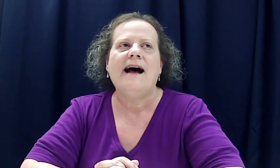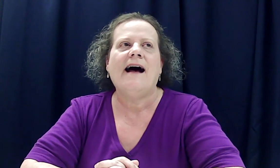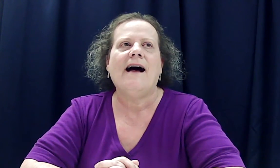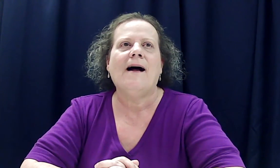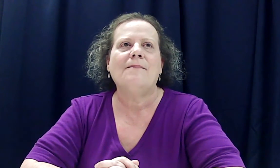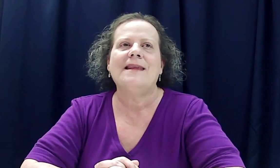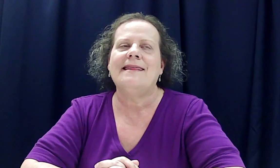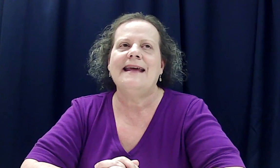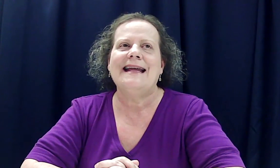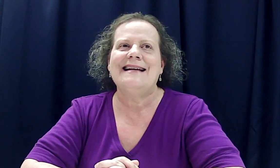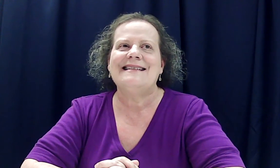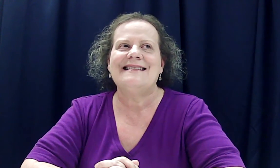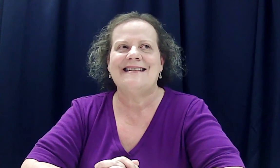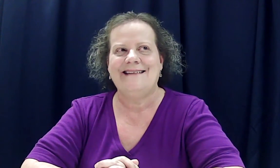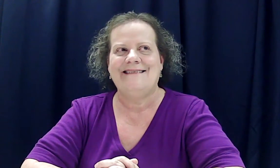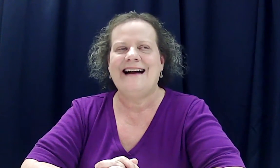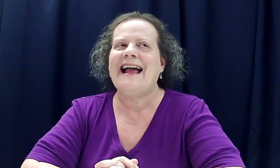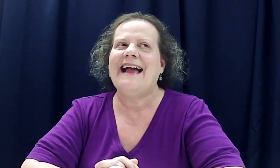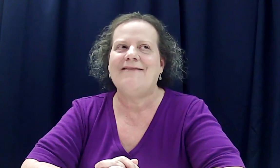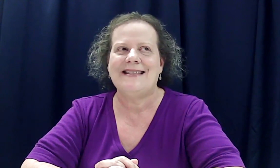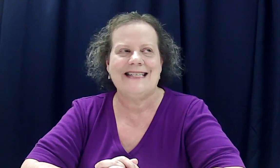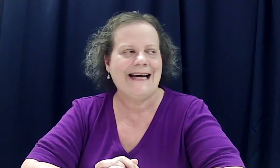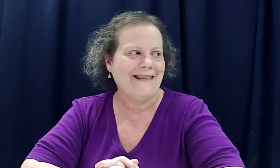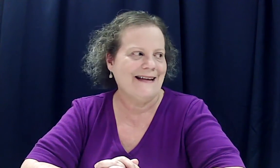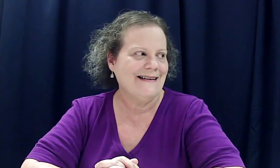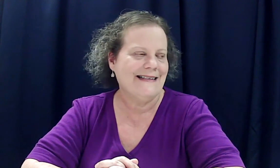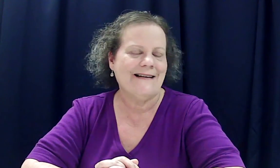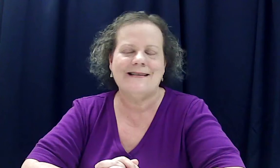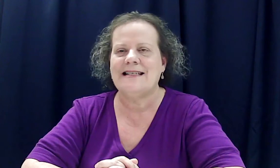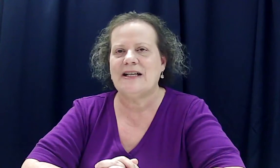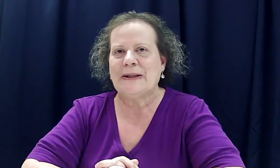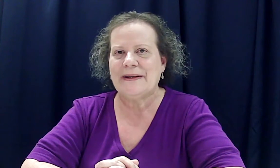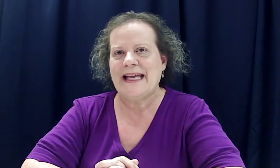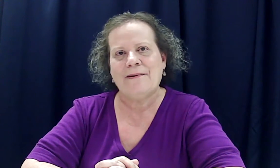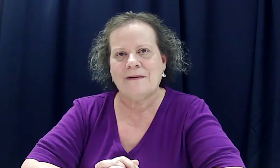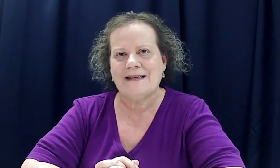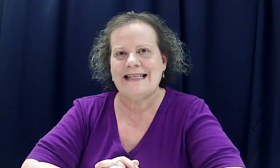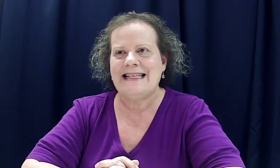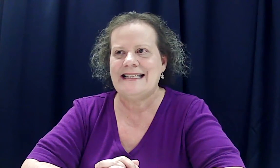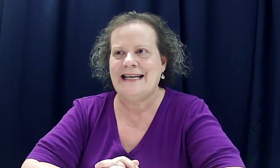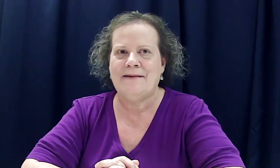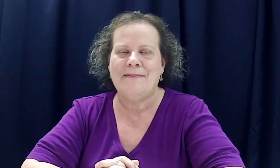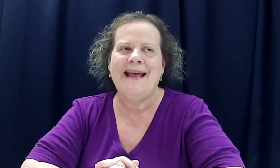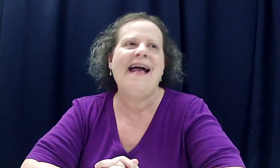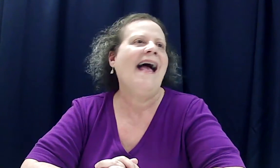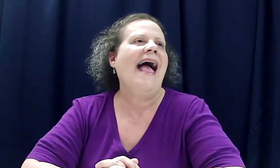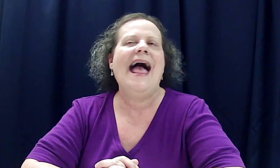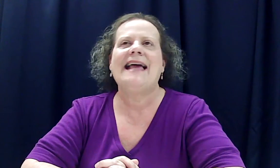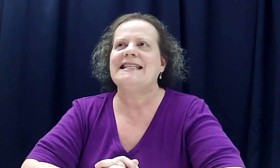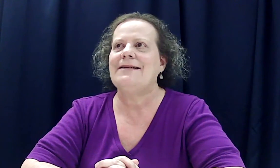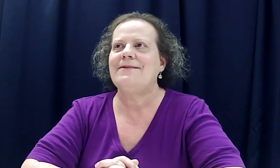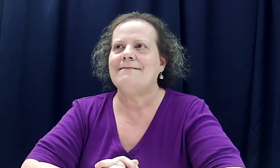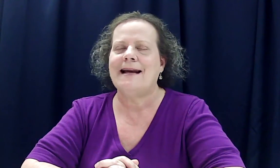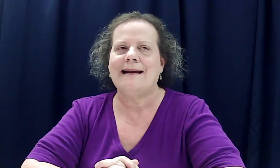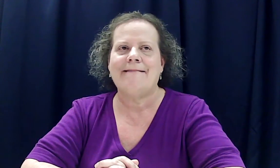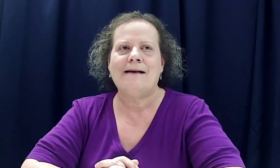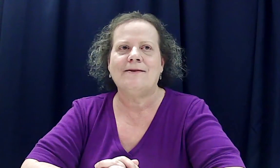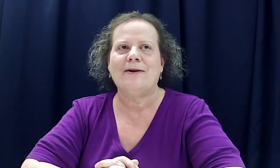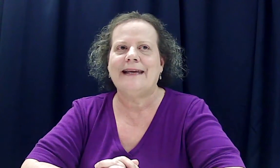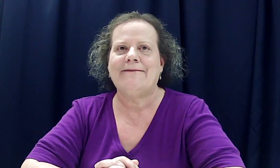So the thing is, too, I have to share this. There's this girl that works at the gym, and she was running around looking for